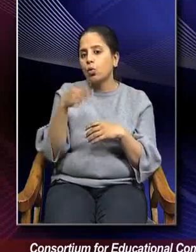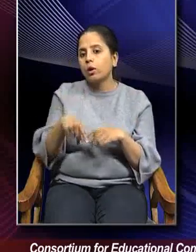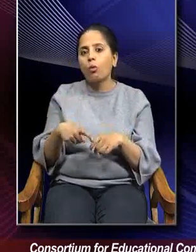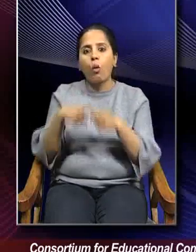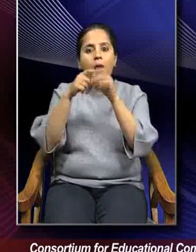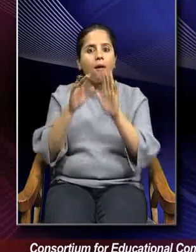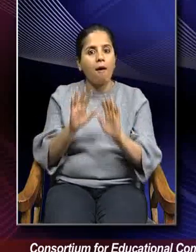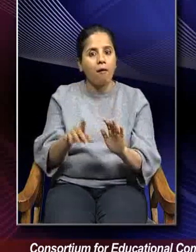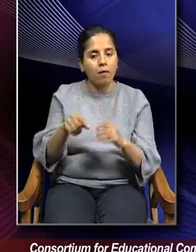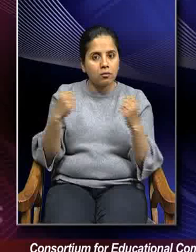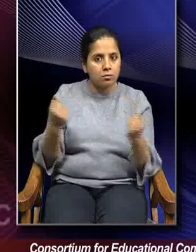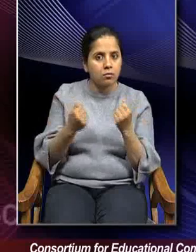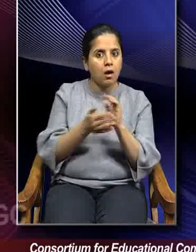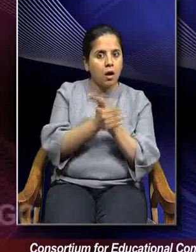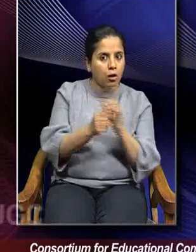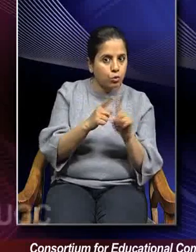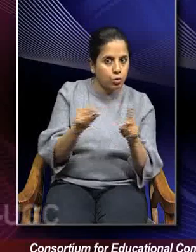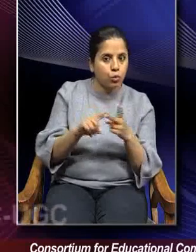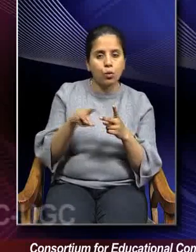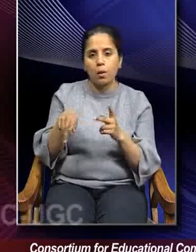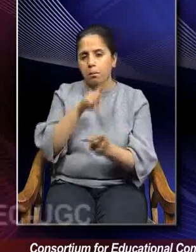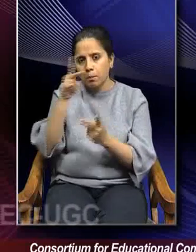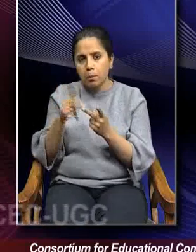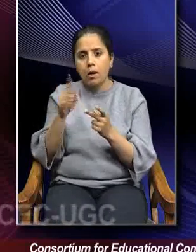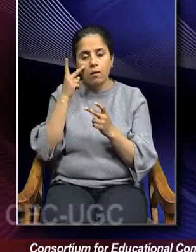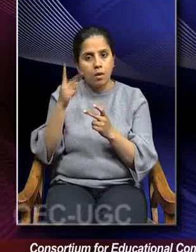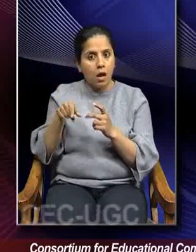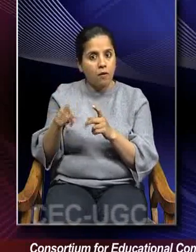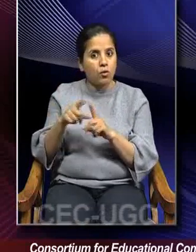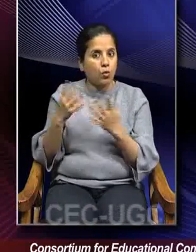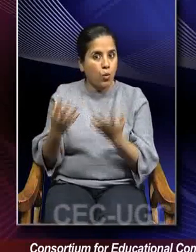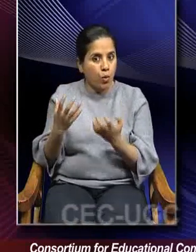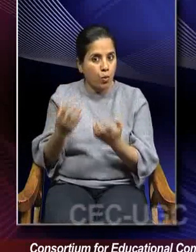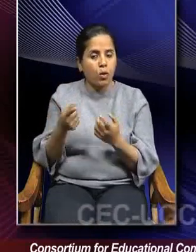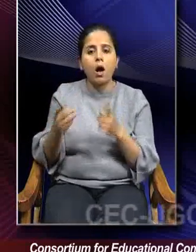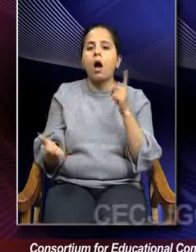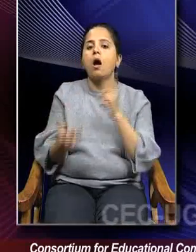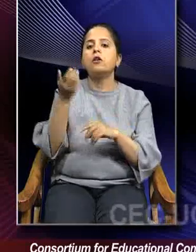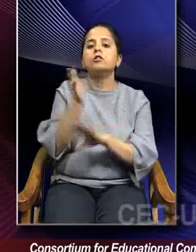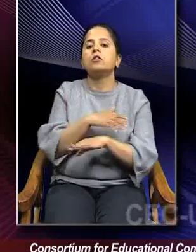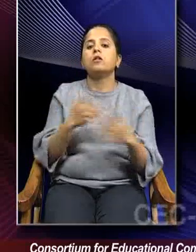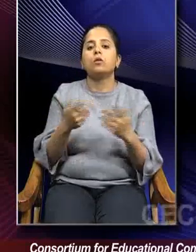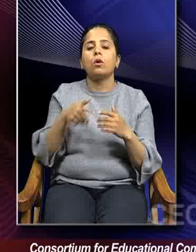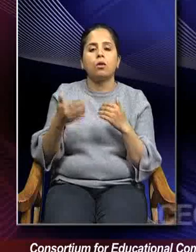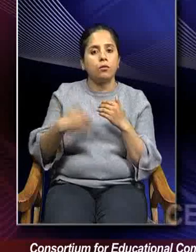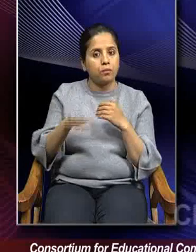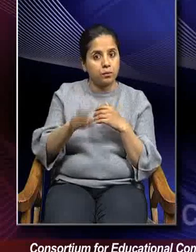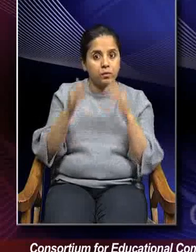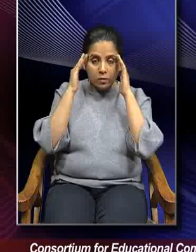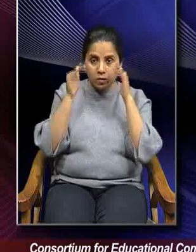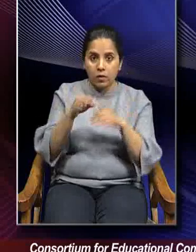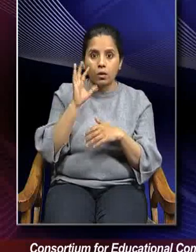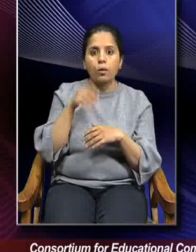skill in action and quest for perfection. And these would be achieved by a continual emphasis on